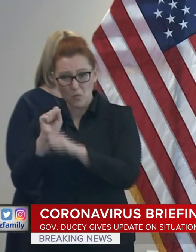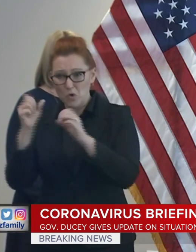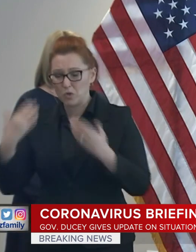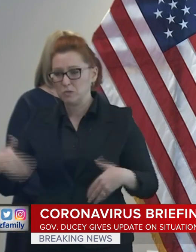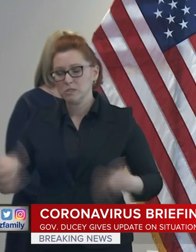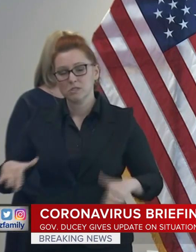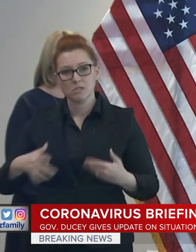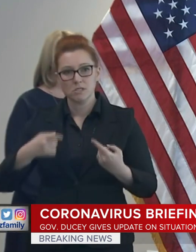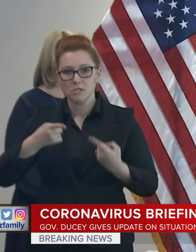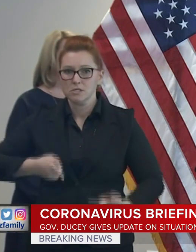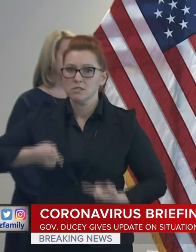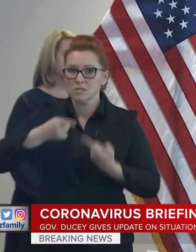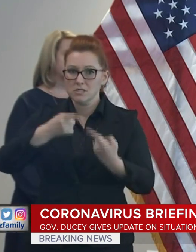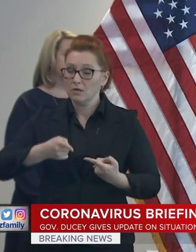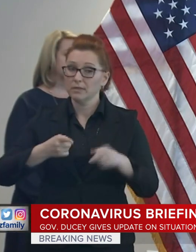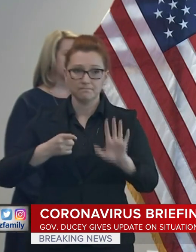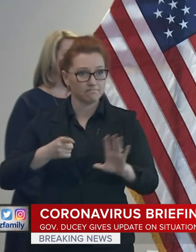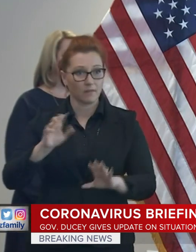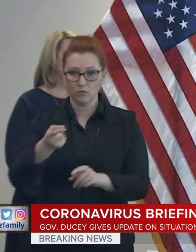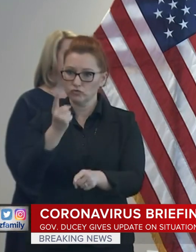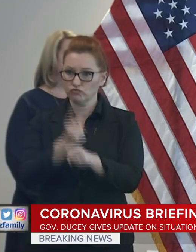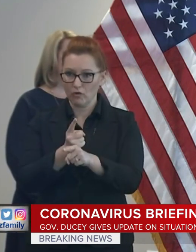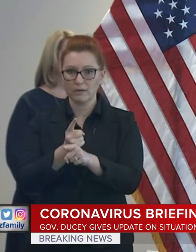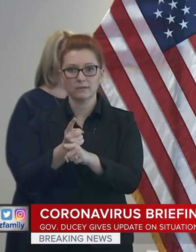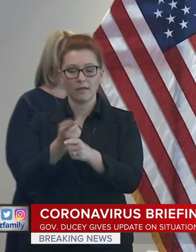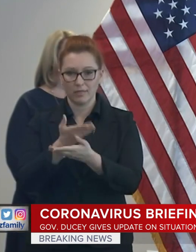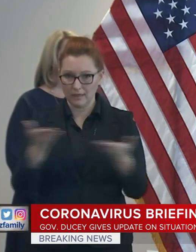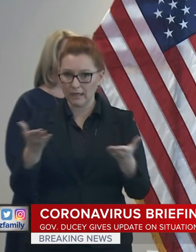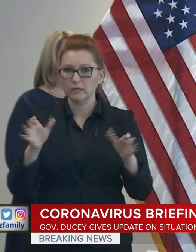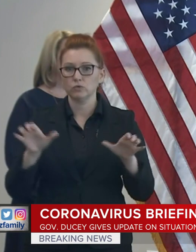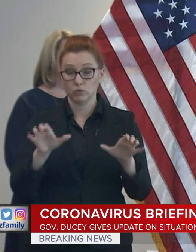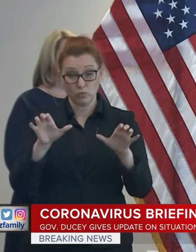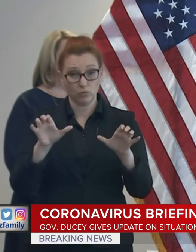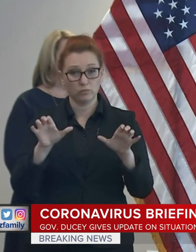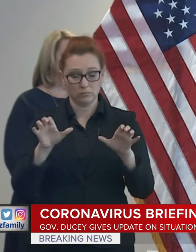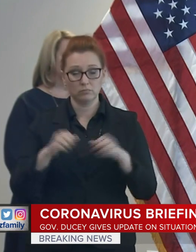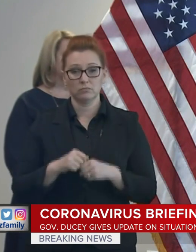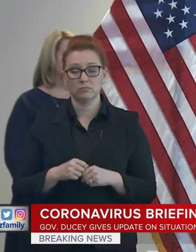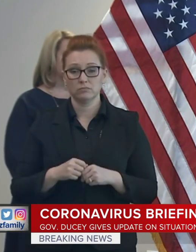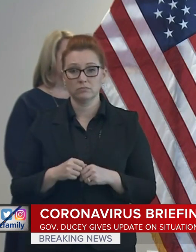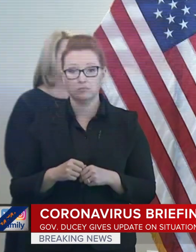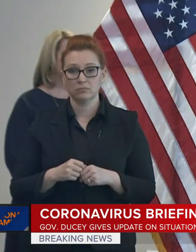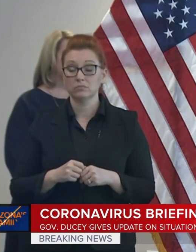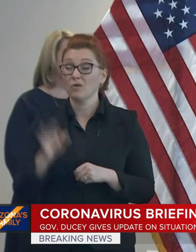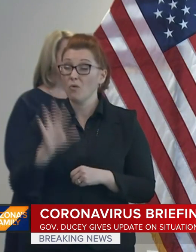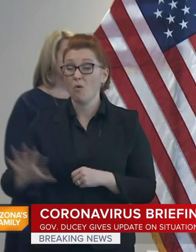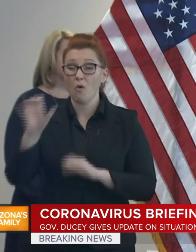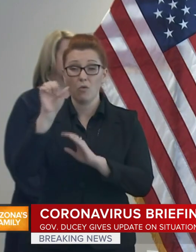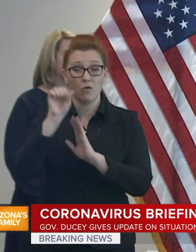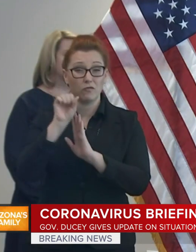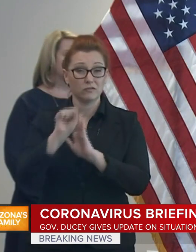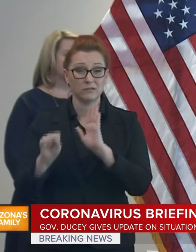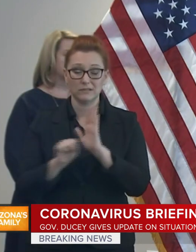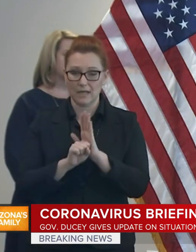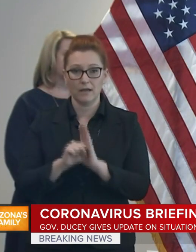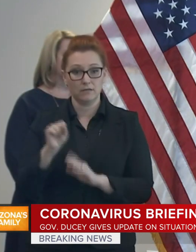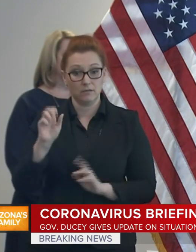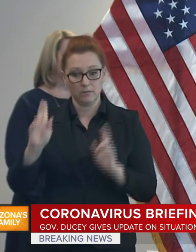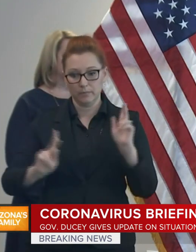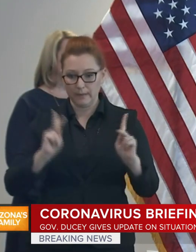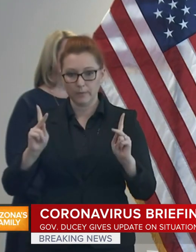time to do it. Across the state, Arizonans are doing their part. It's clear from the empty streets and